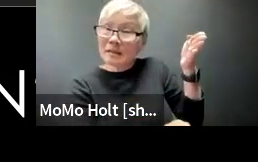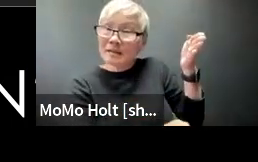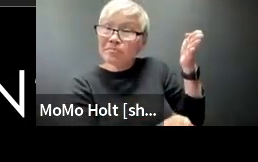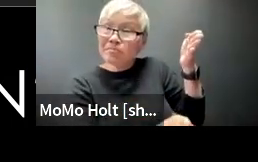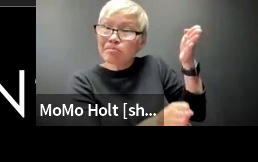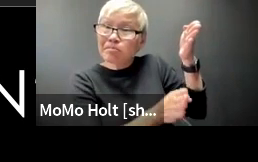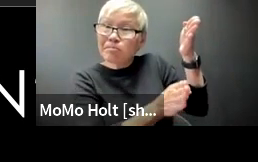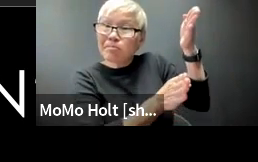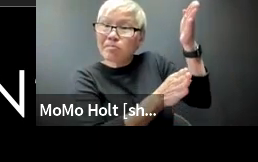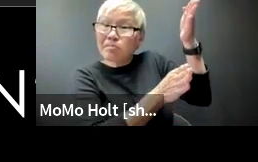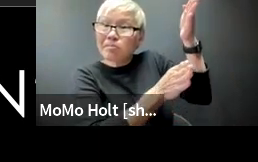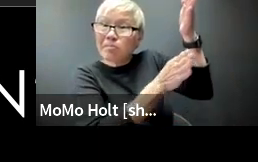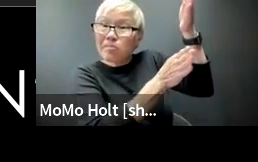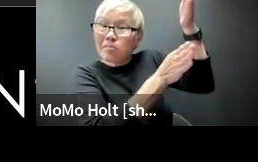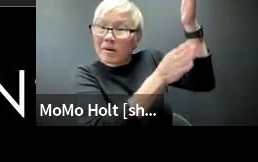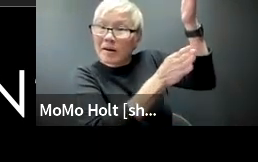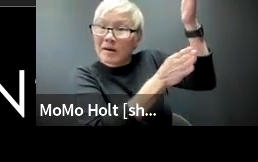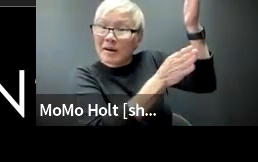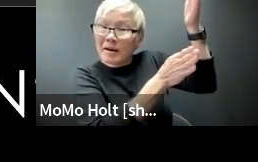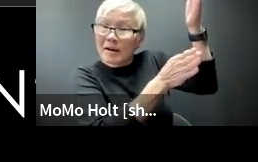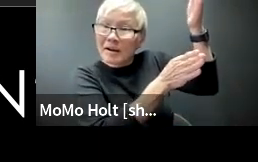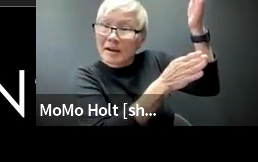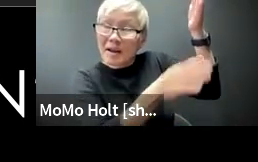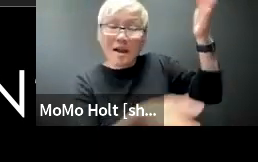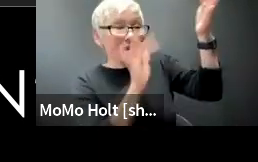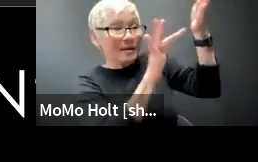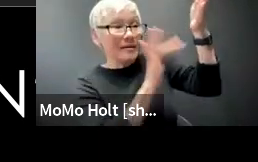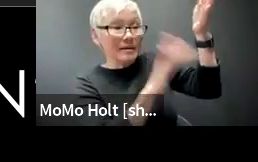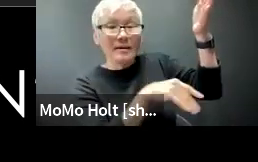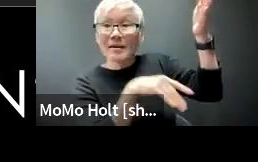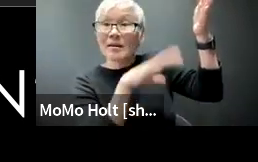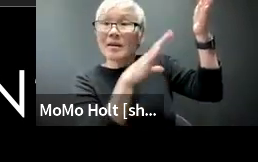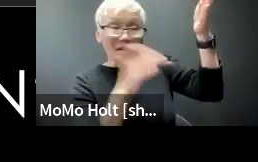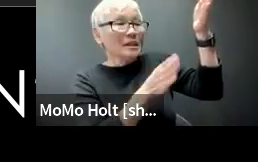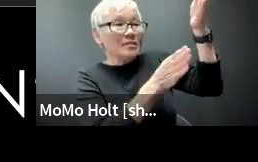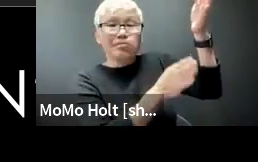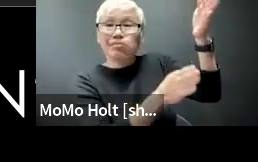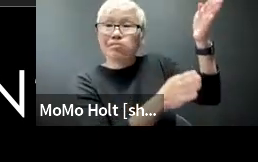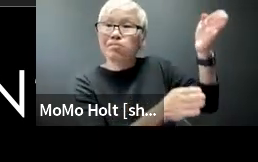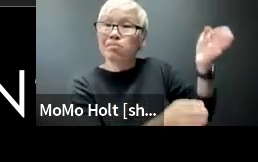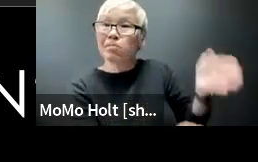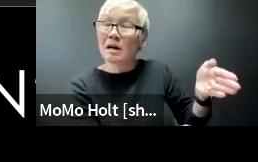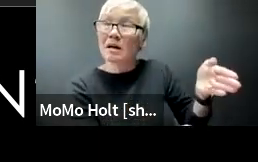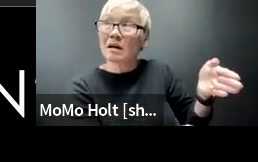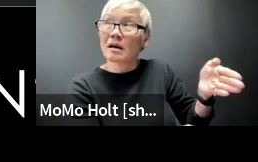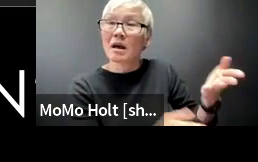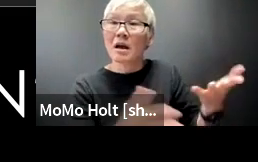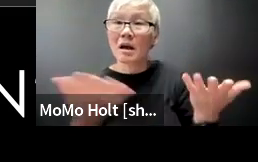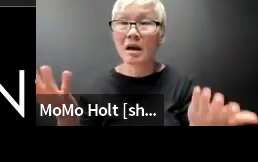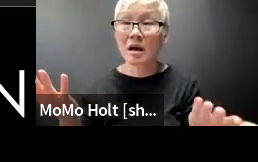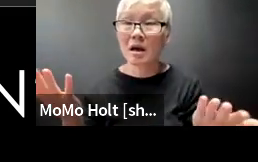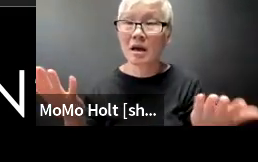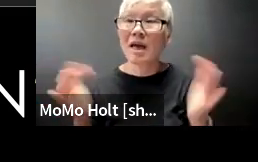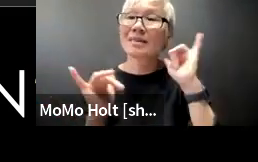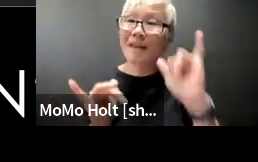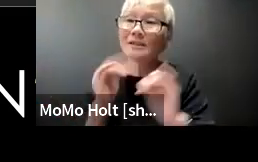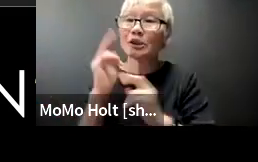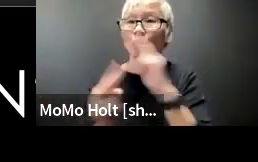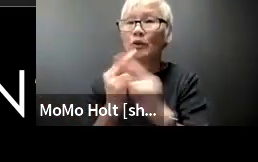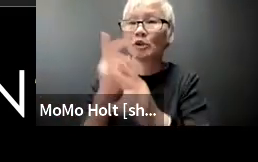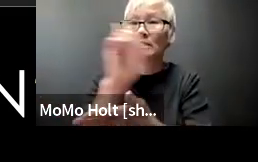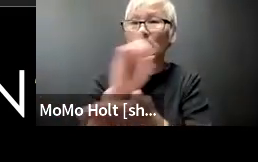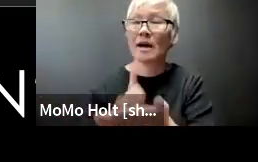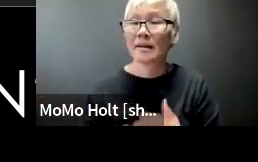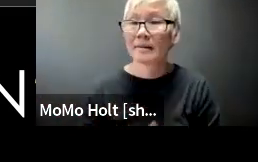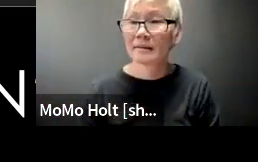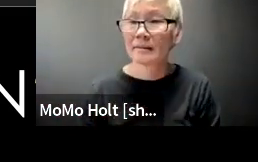there's a design where the actual atm can be lifted or lowered